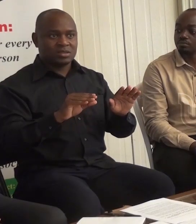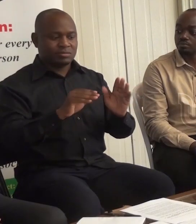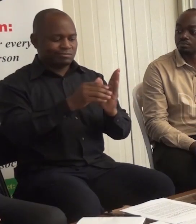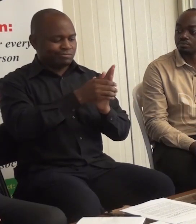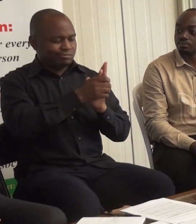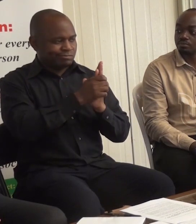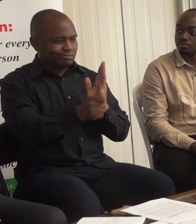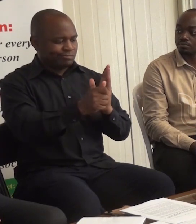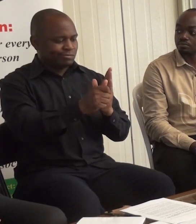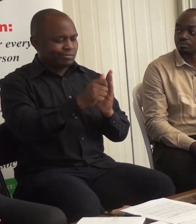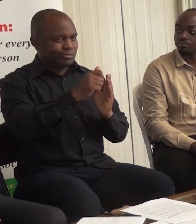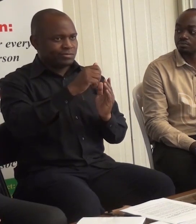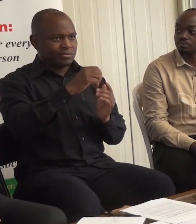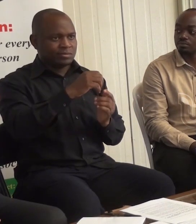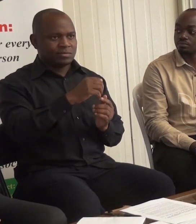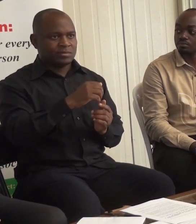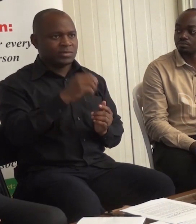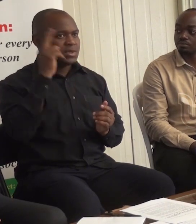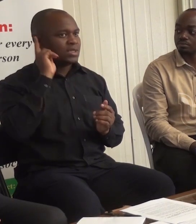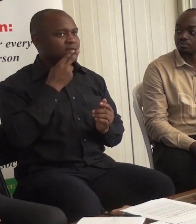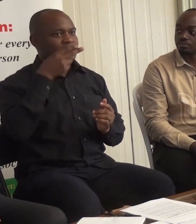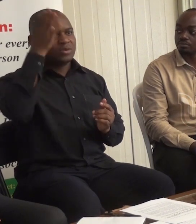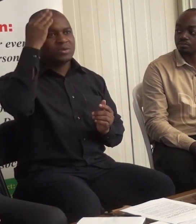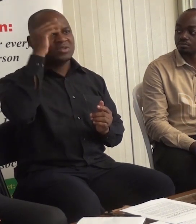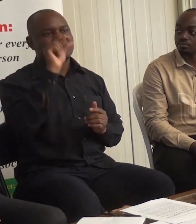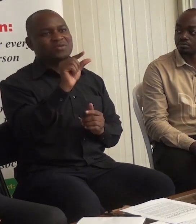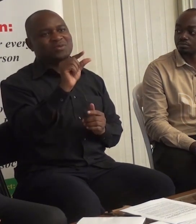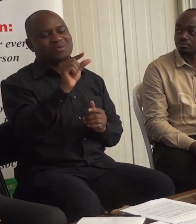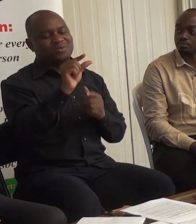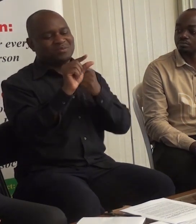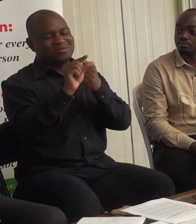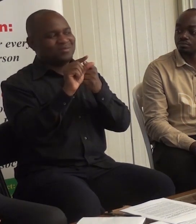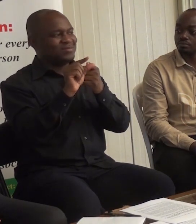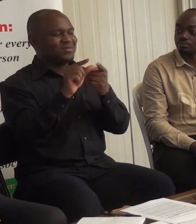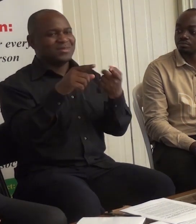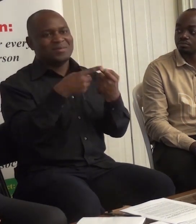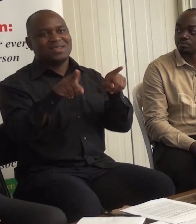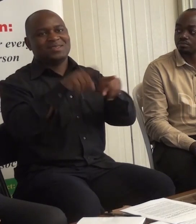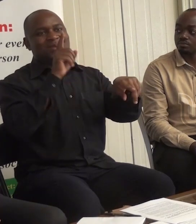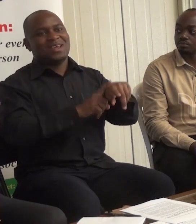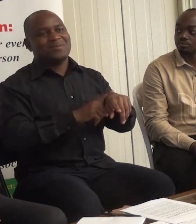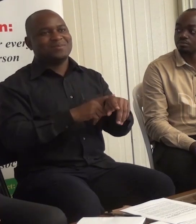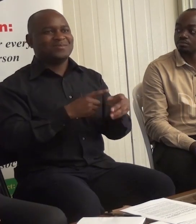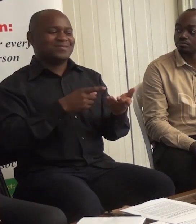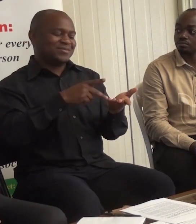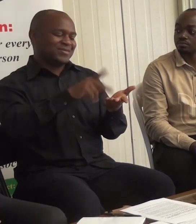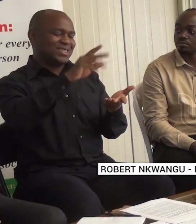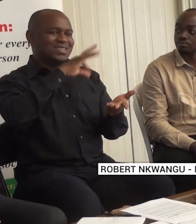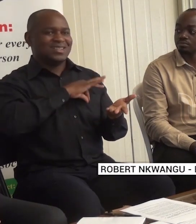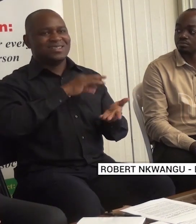that are leading to this. One, the teachers who not knowing the sign language, there very few teachers around the country,